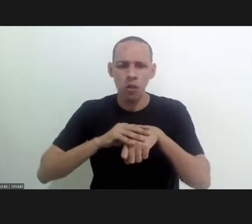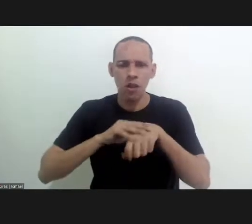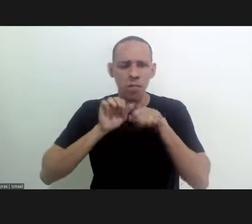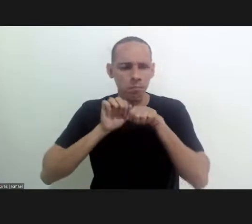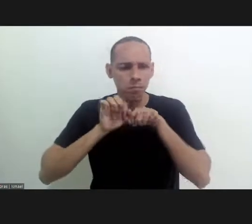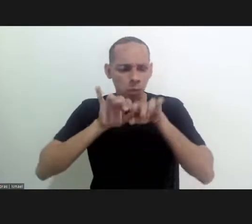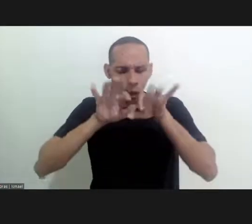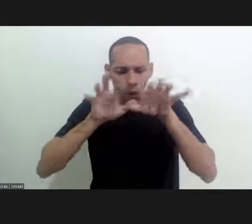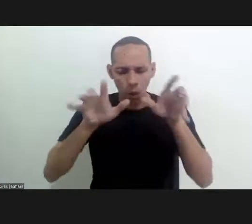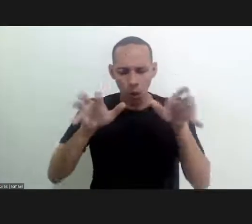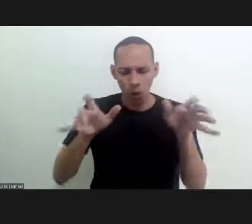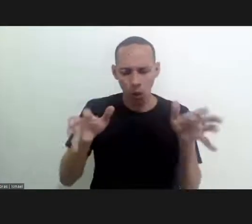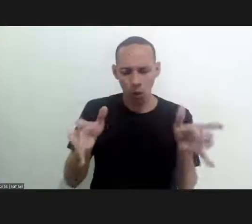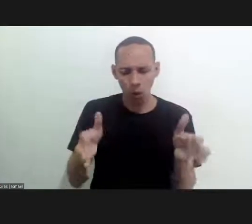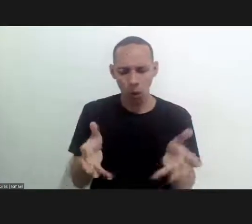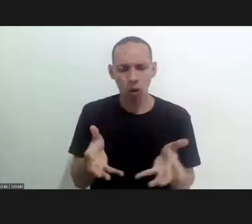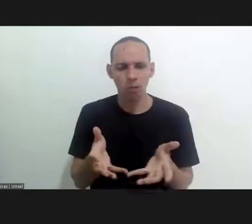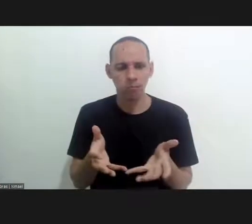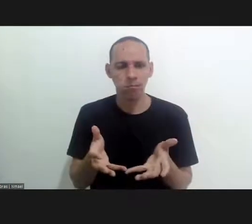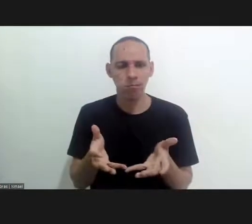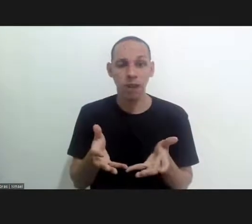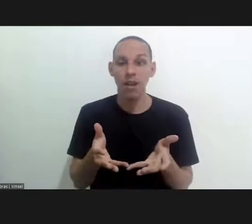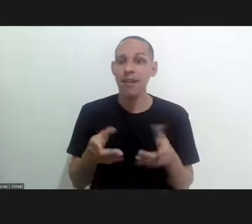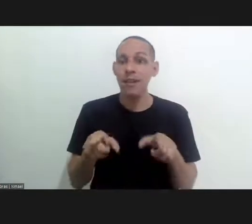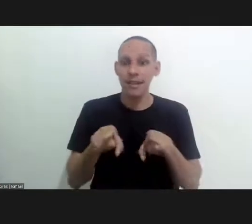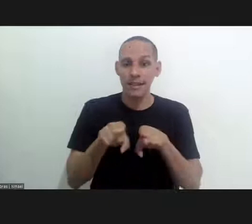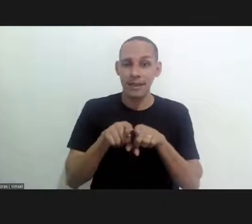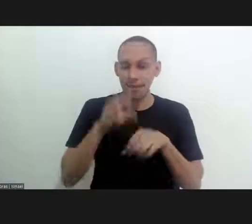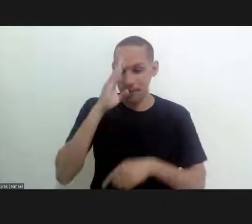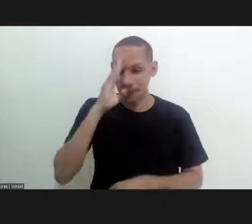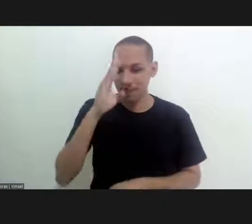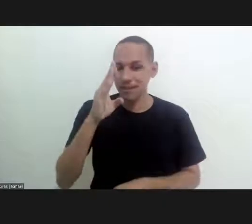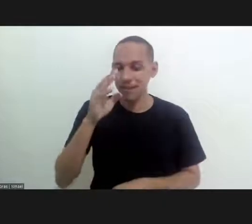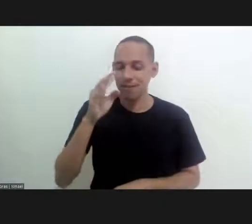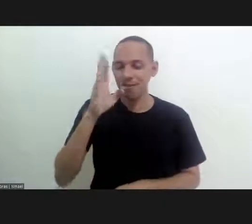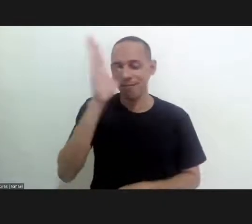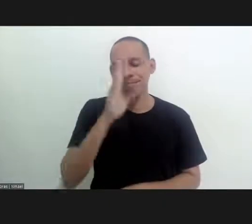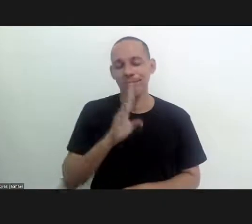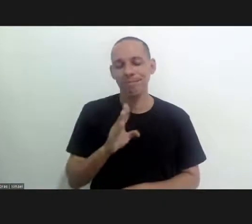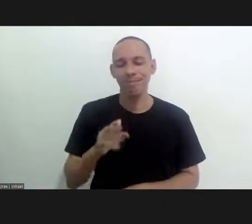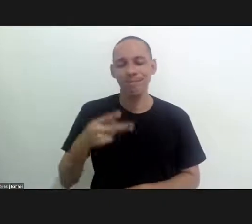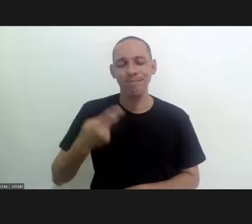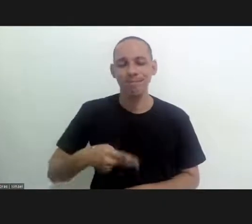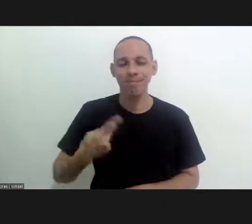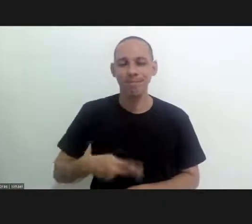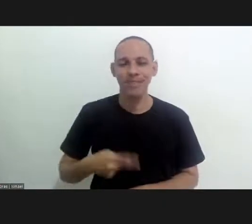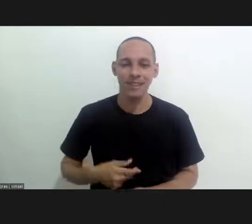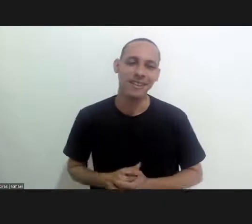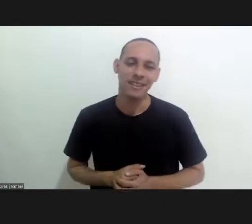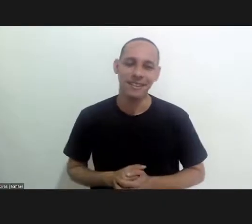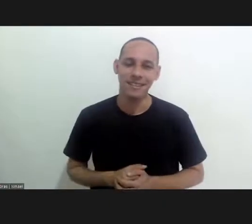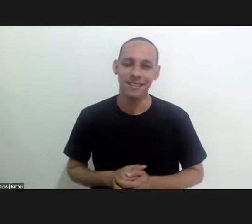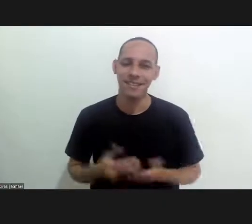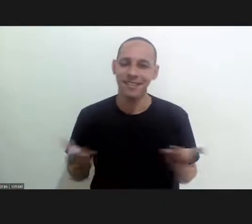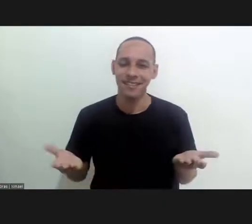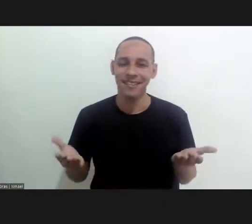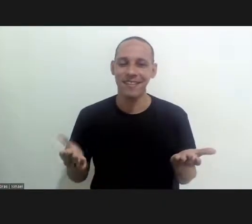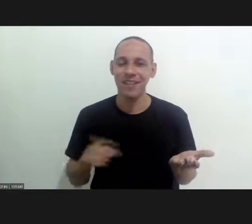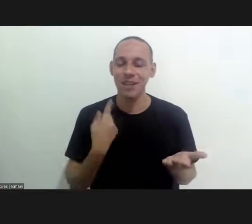is a disease of a global spectrum, a global reach but especially amongst Brazilians.